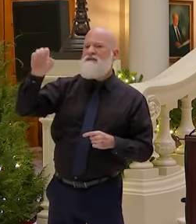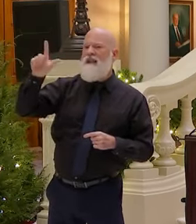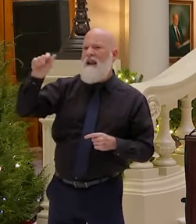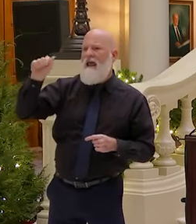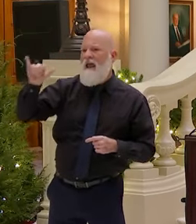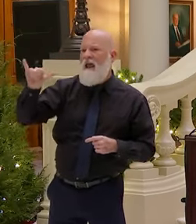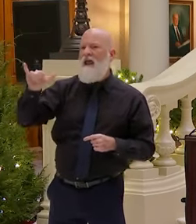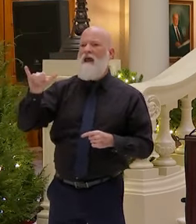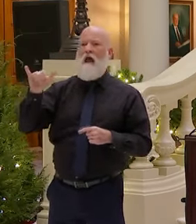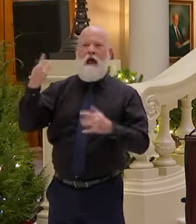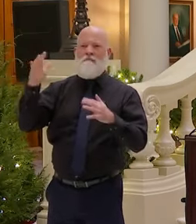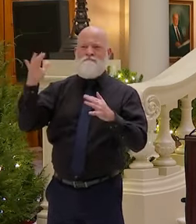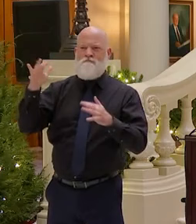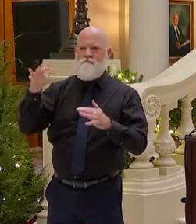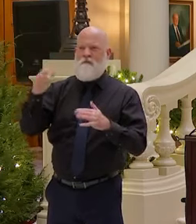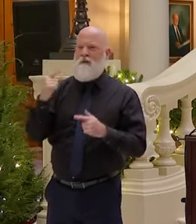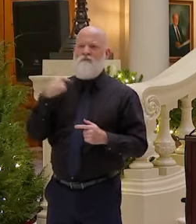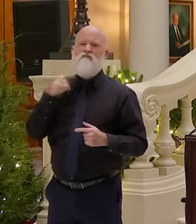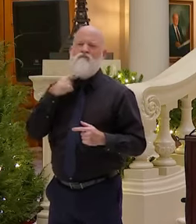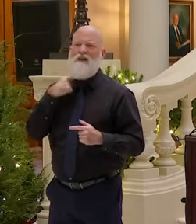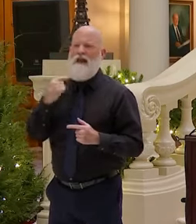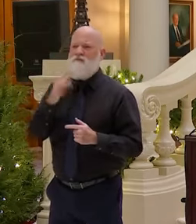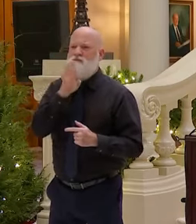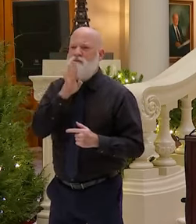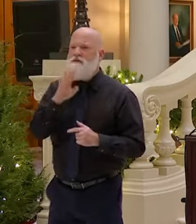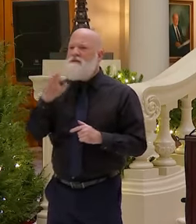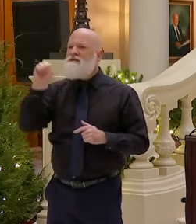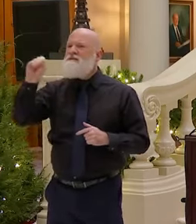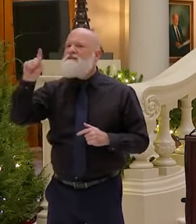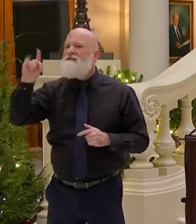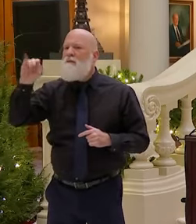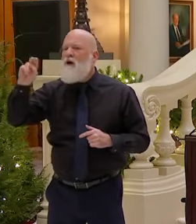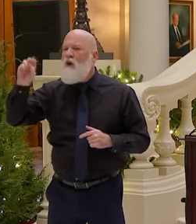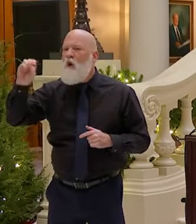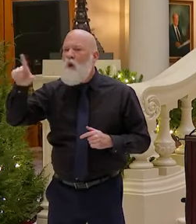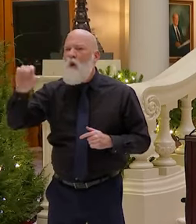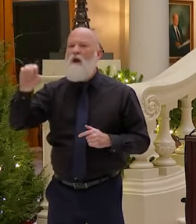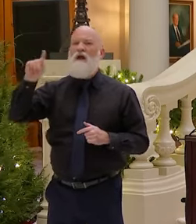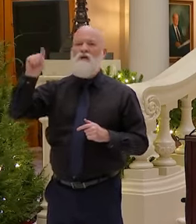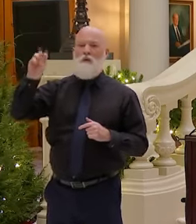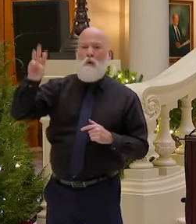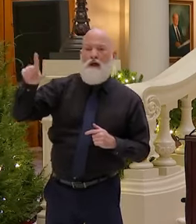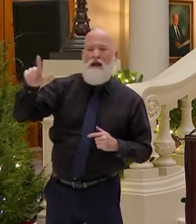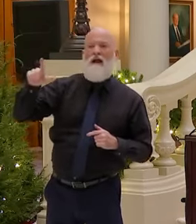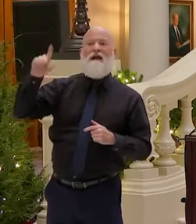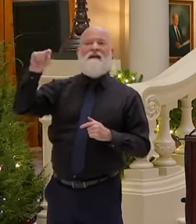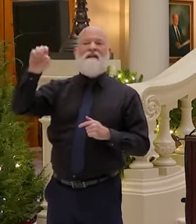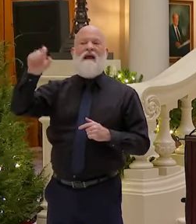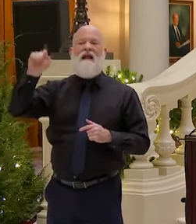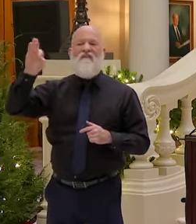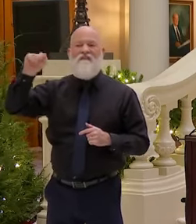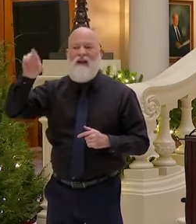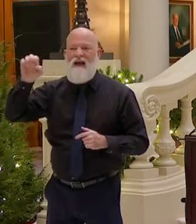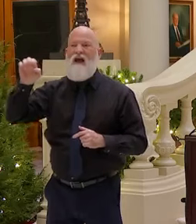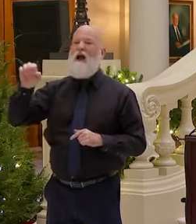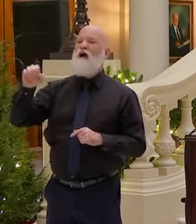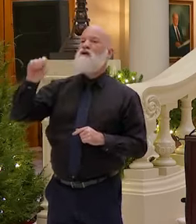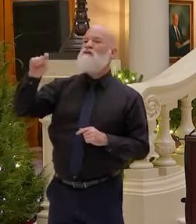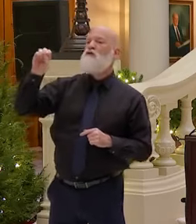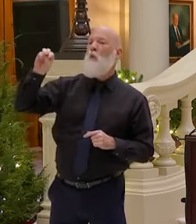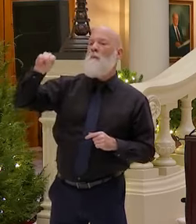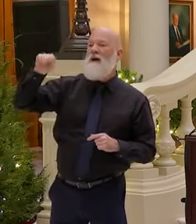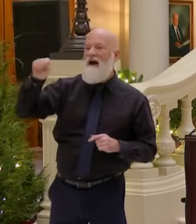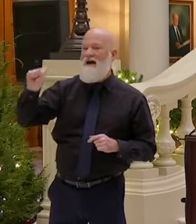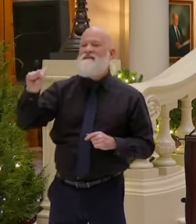Schley, Screvin, Seminole, Stewart, Tattnall, Taylor, Telfair, Terrell, Thomas, Tift,